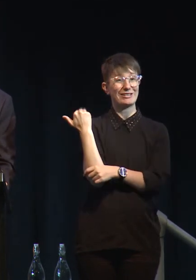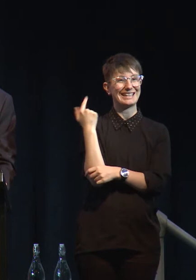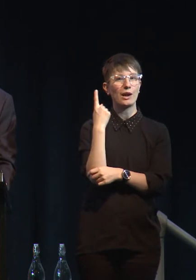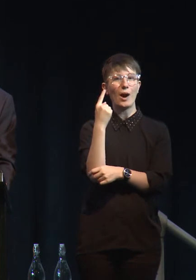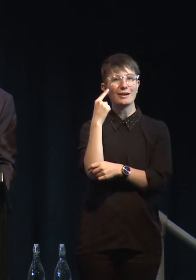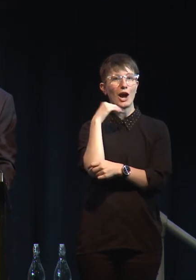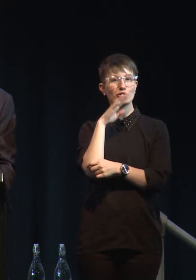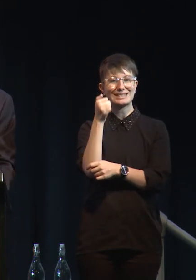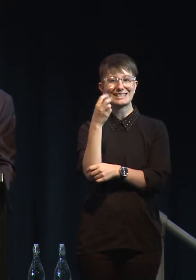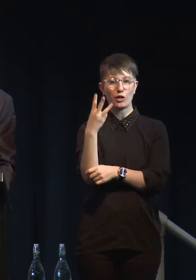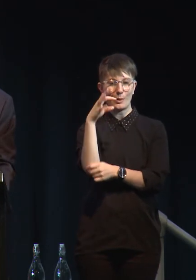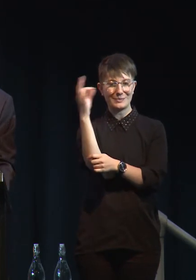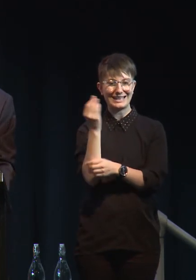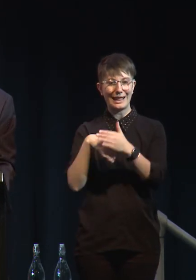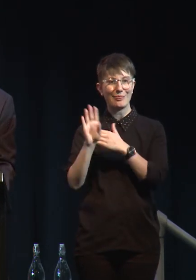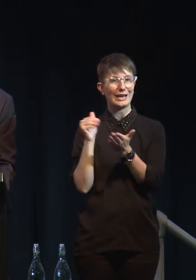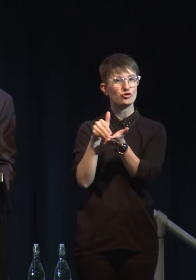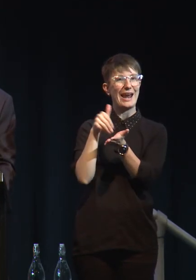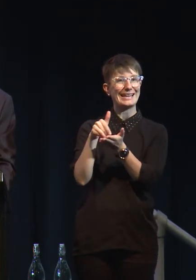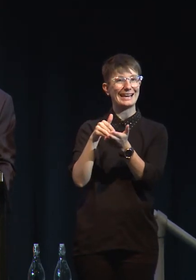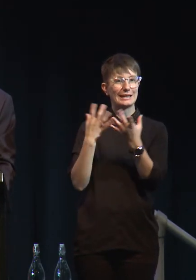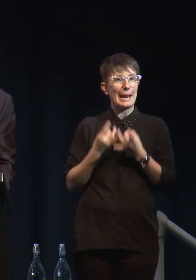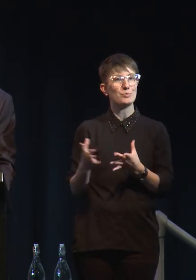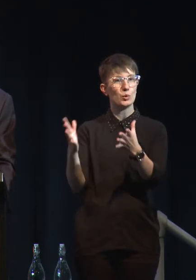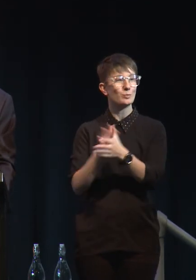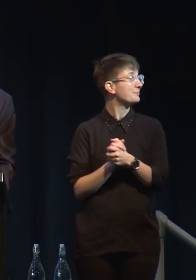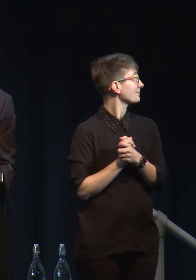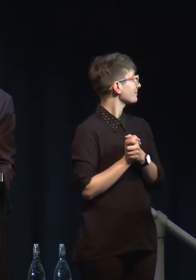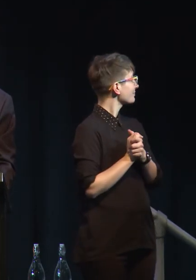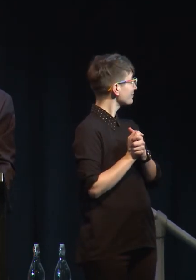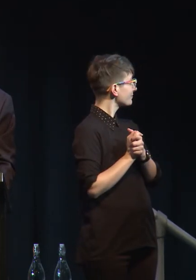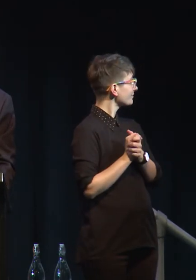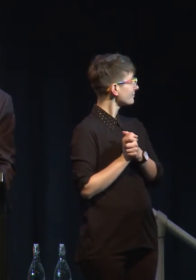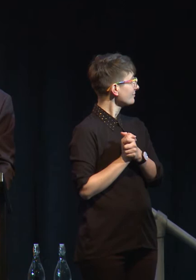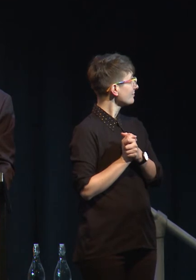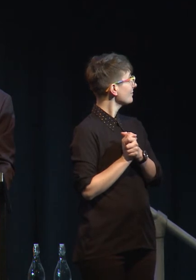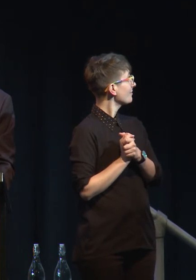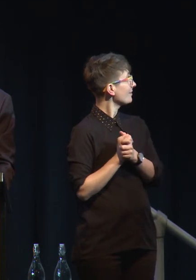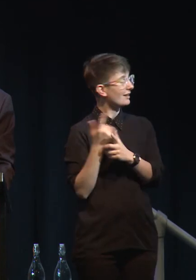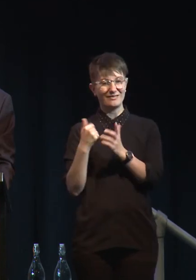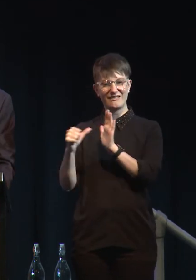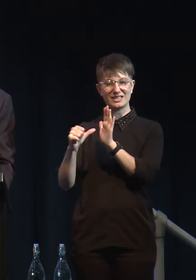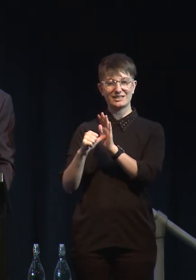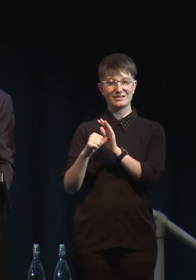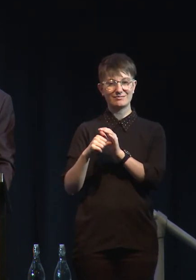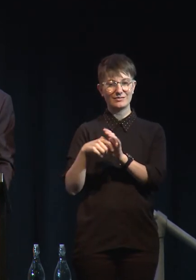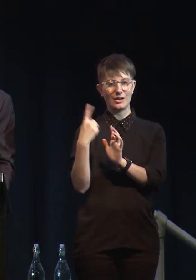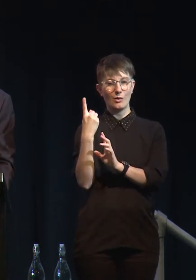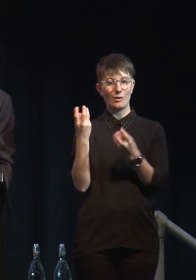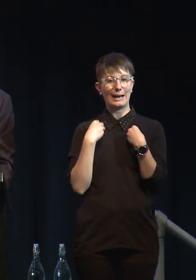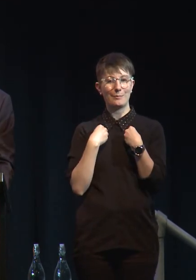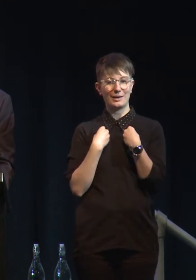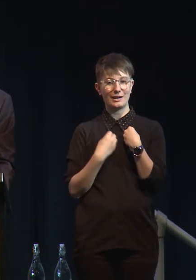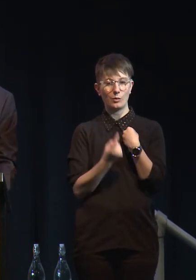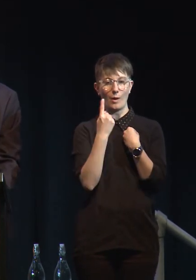Dannon invested $12.5 billion in dairy alternatives. Alternative